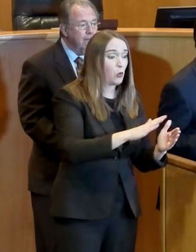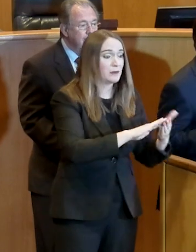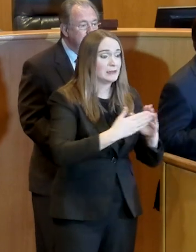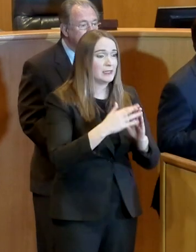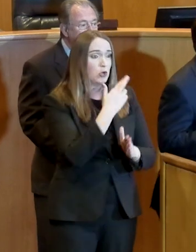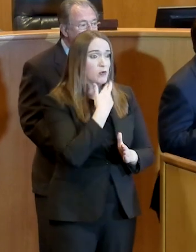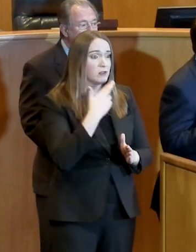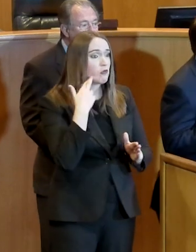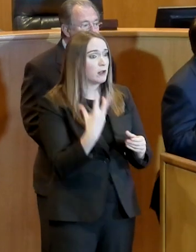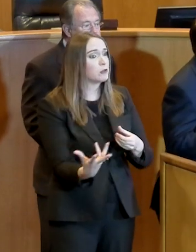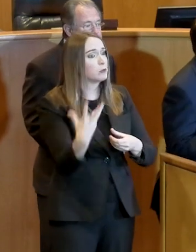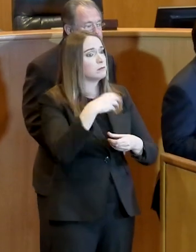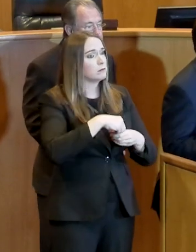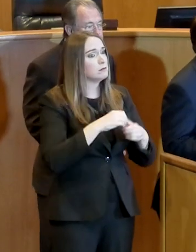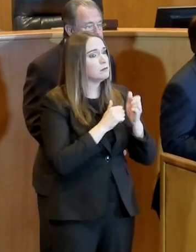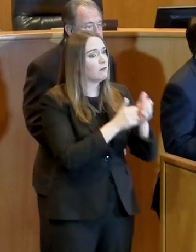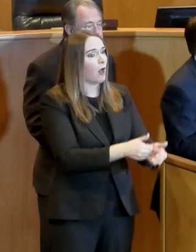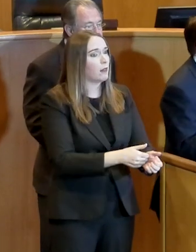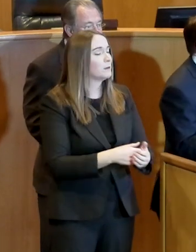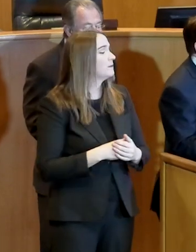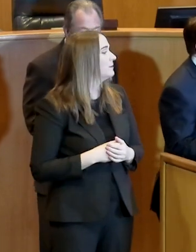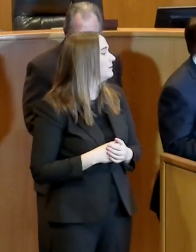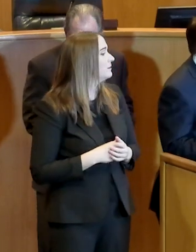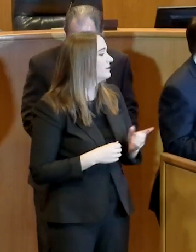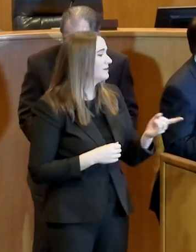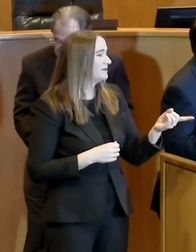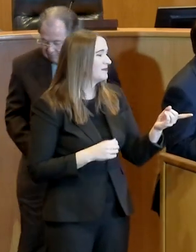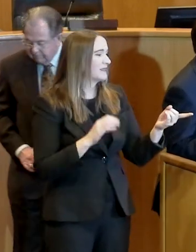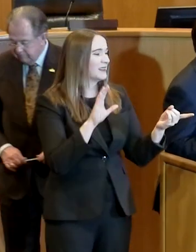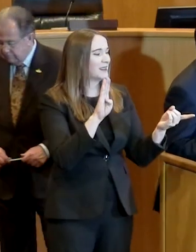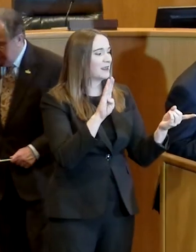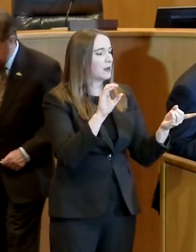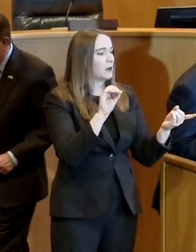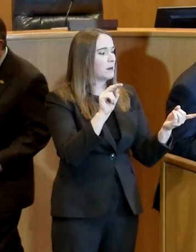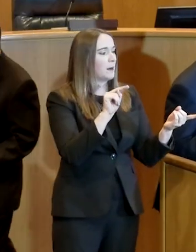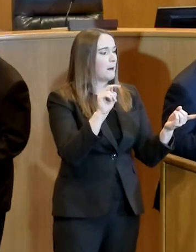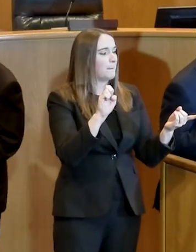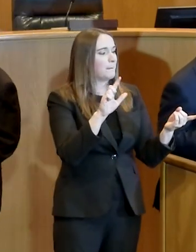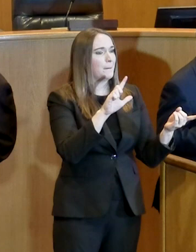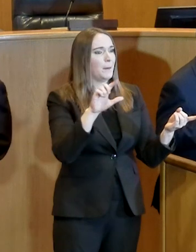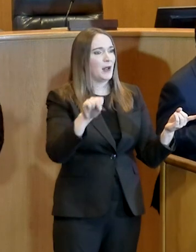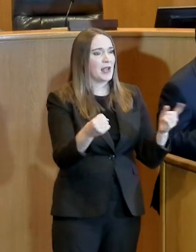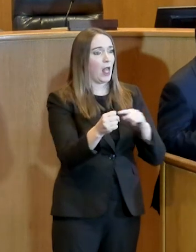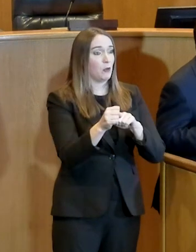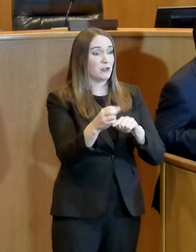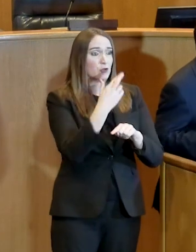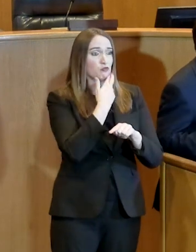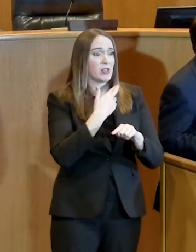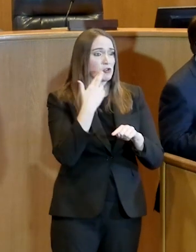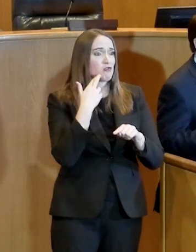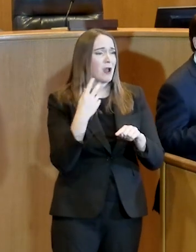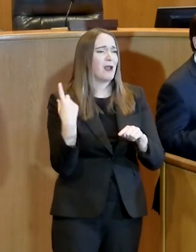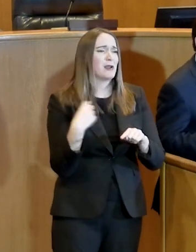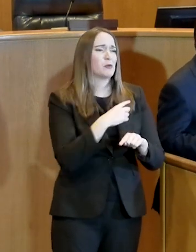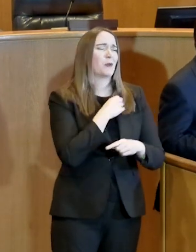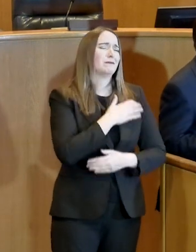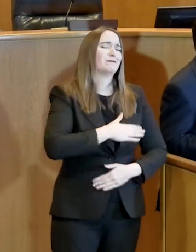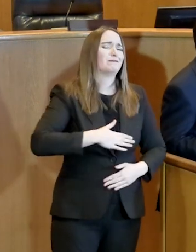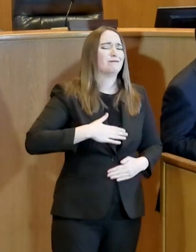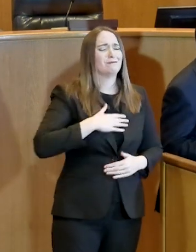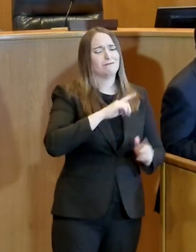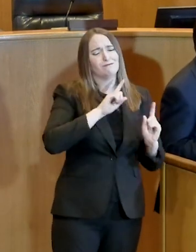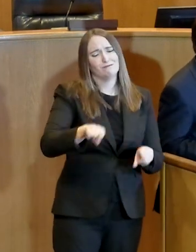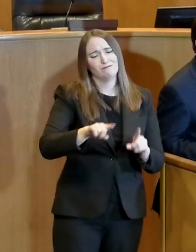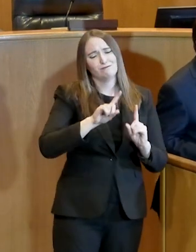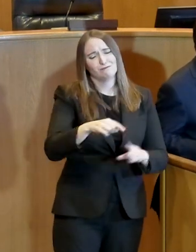comments because, you know, Bunnell's is one of those that's near and dear to all of our hearts. Well, there are all of these restaurants, and we think about